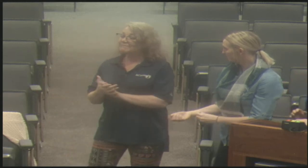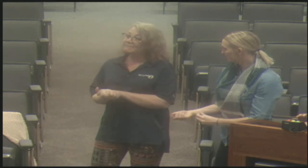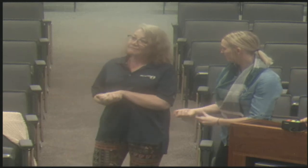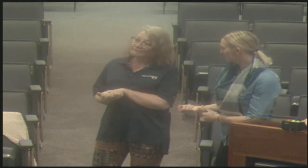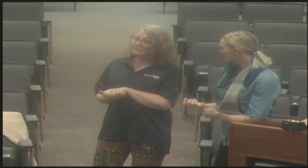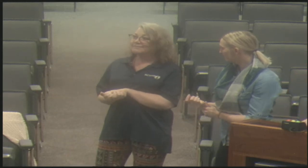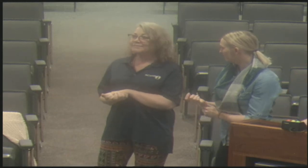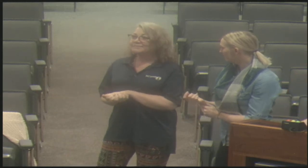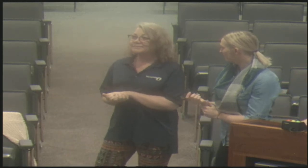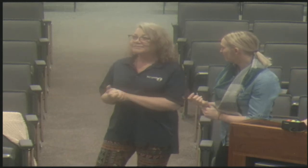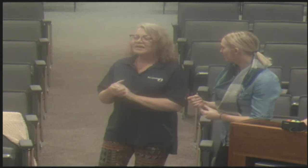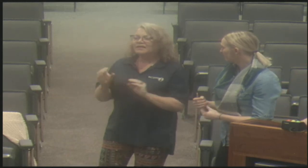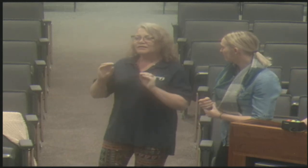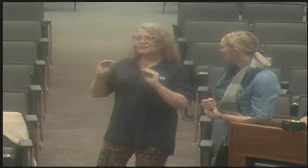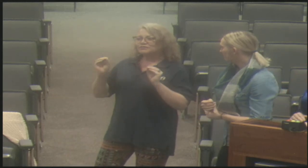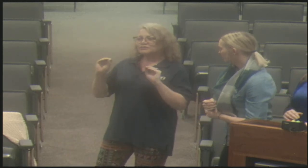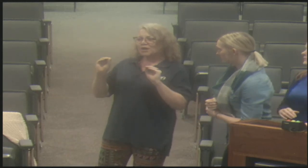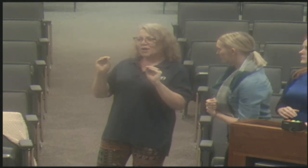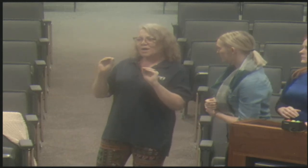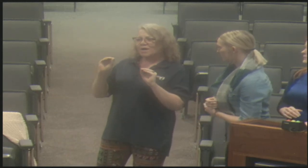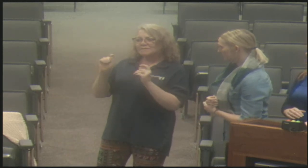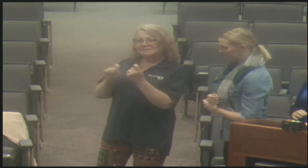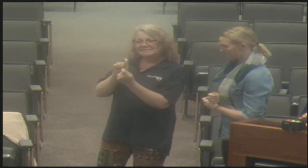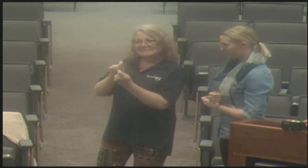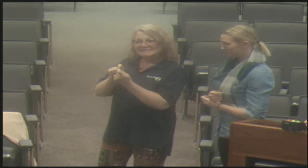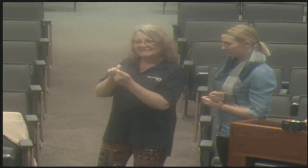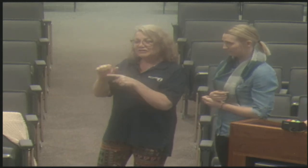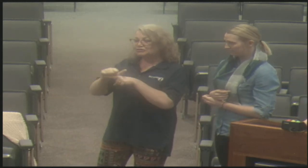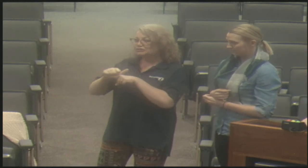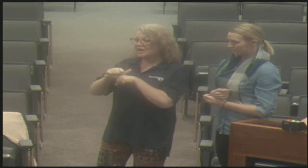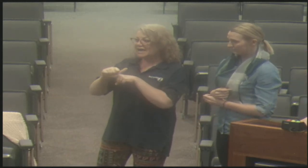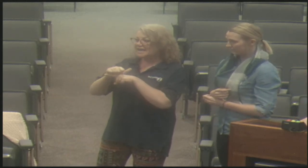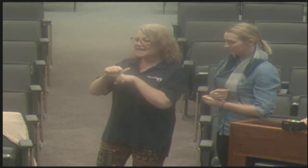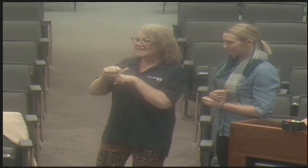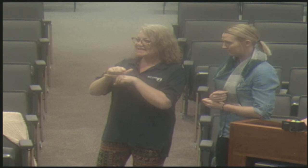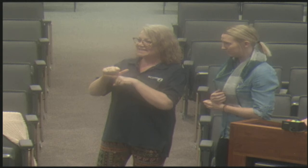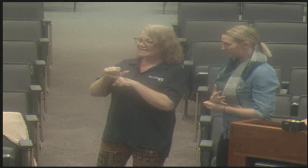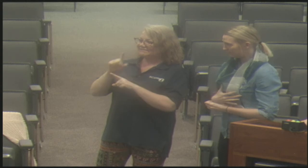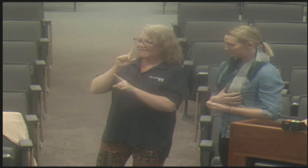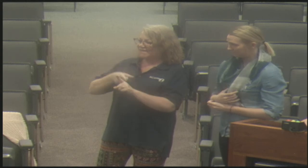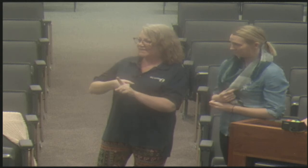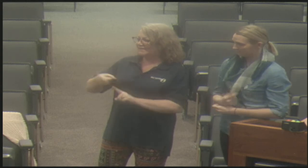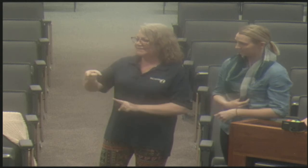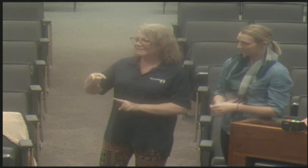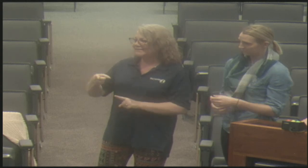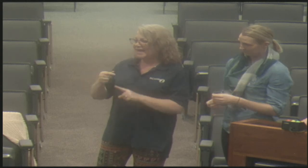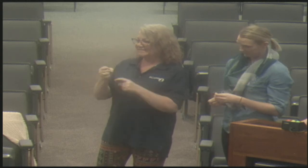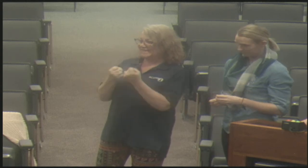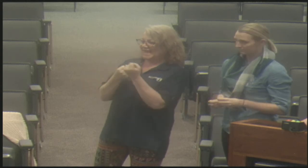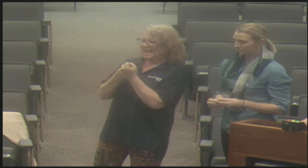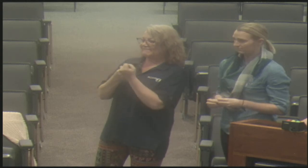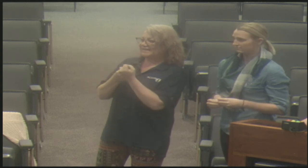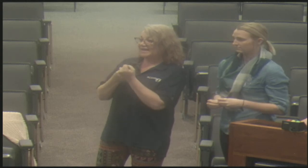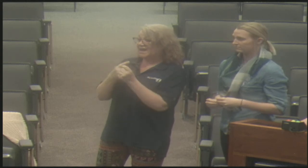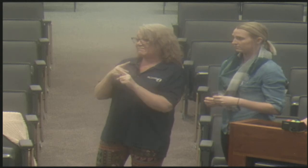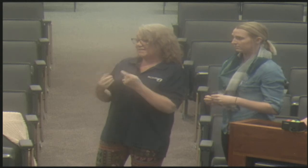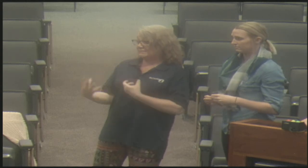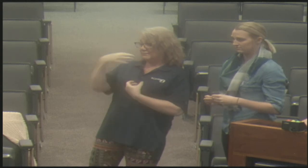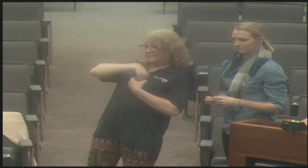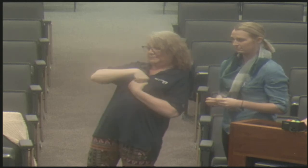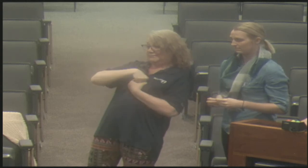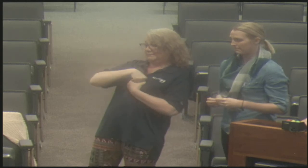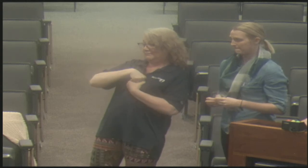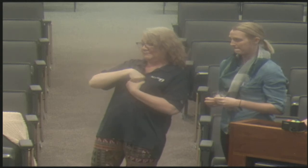And then you wanted to know as far as me, um, I did not have any specific training, um, for an advocacy